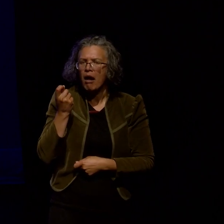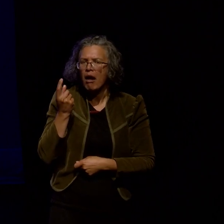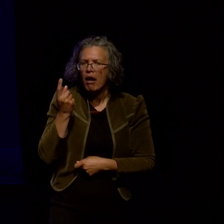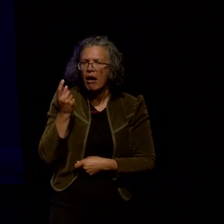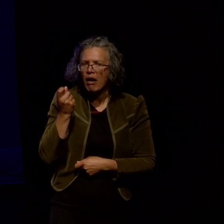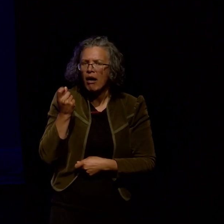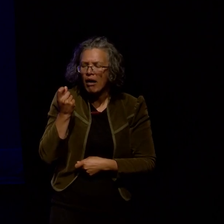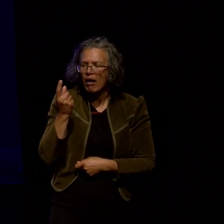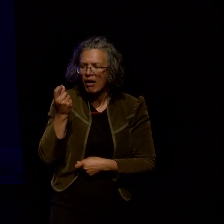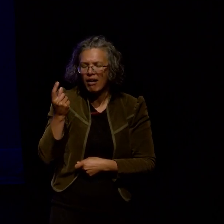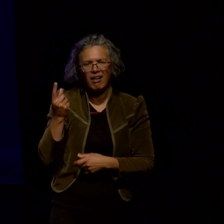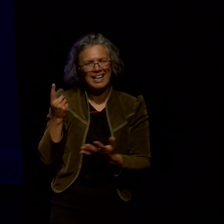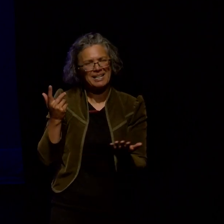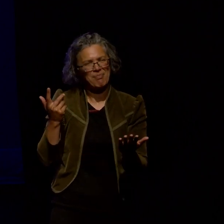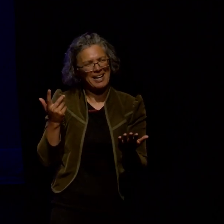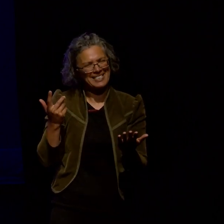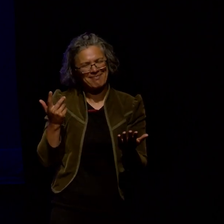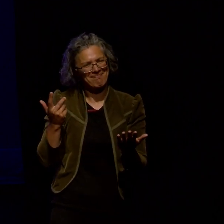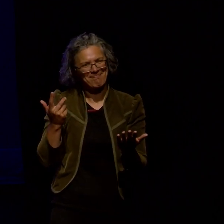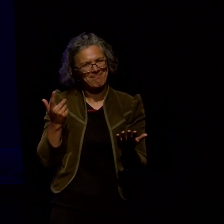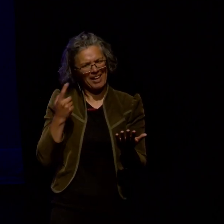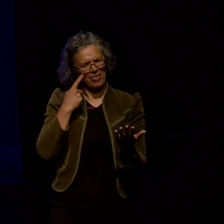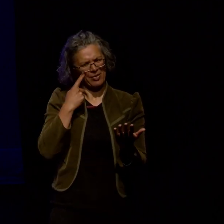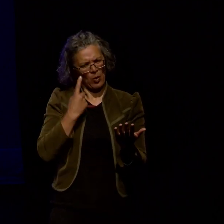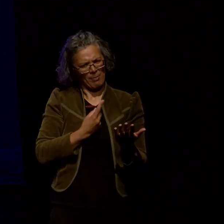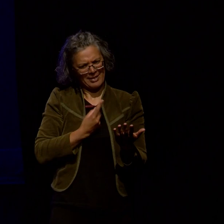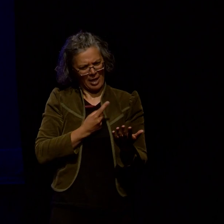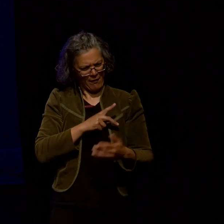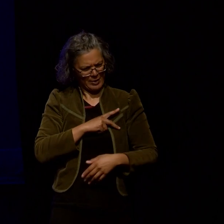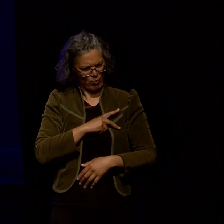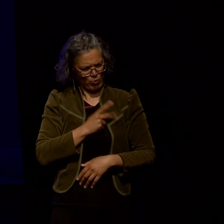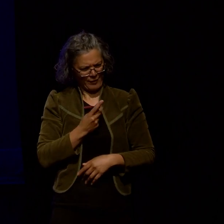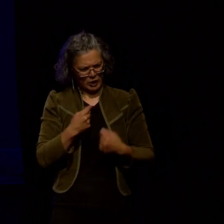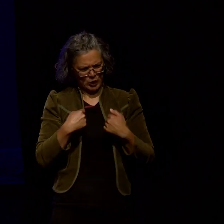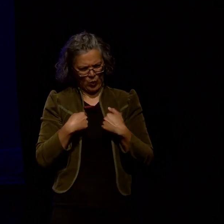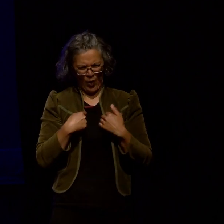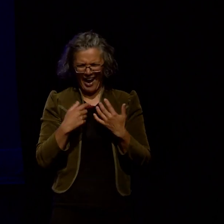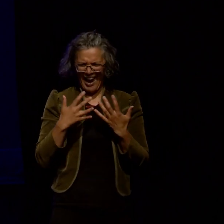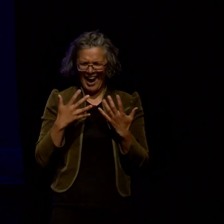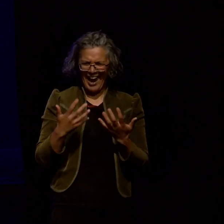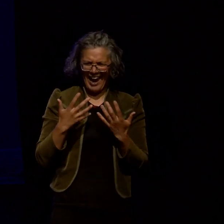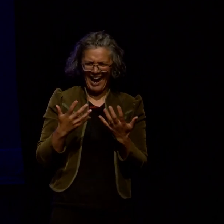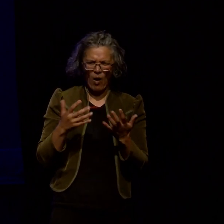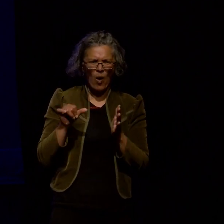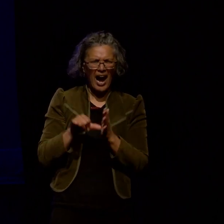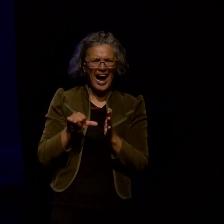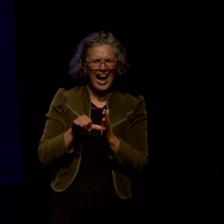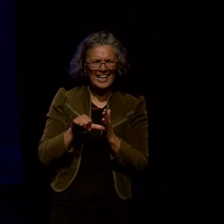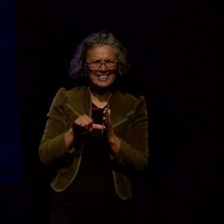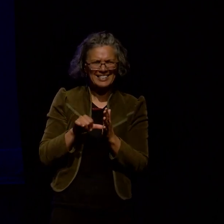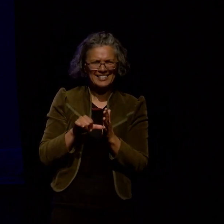as a cartographer I'm often blind sometimes to how tricky an unfamiliar map can be